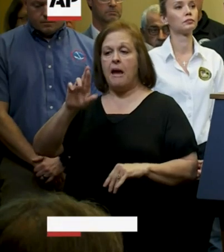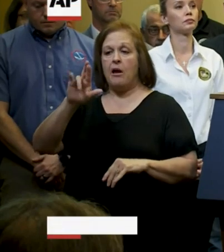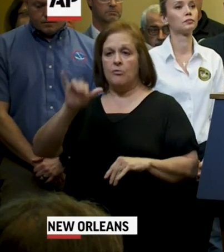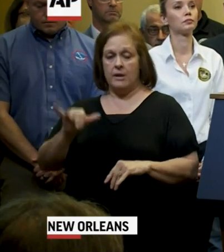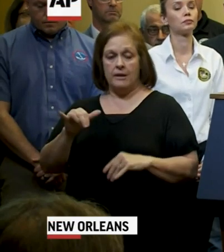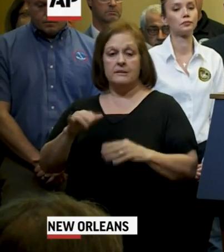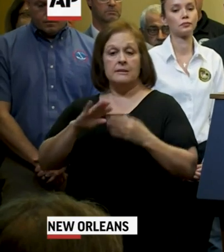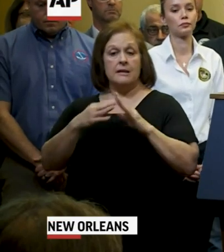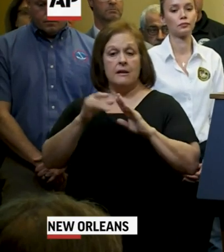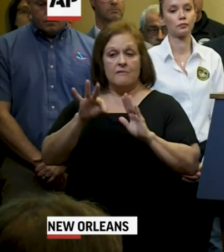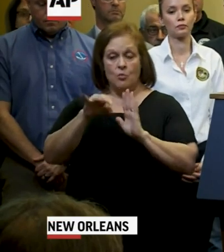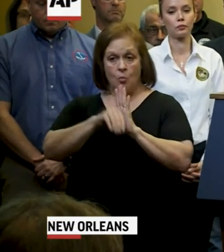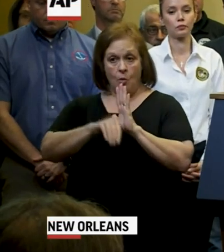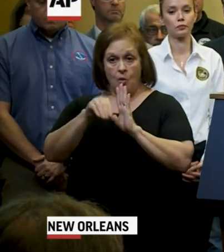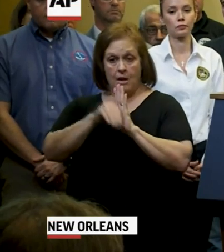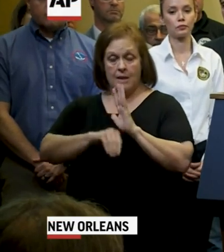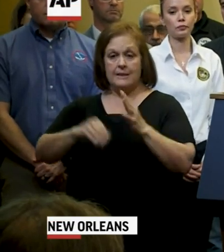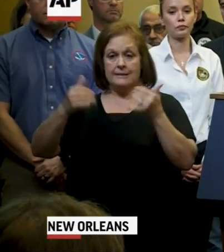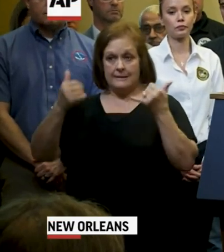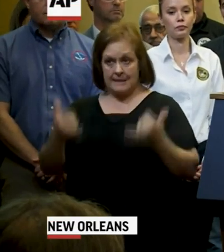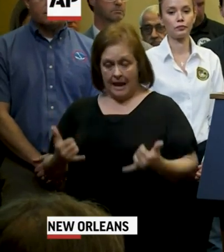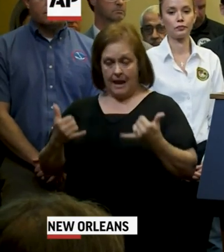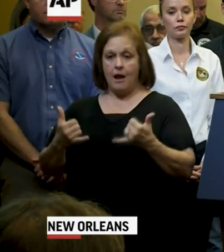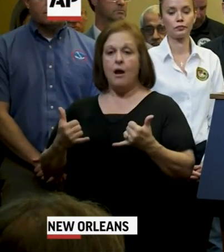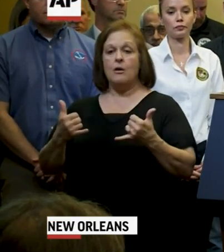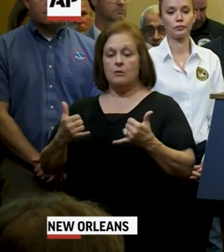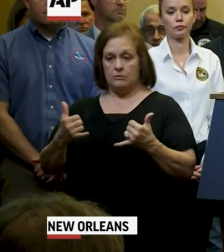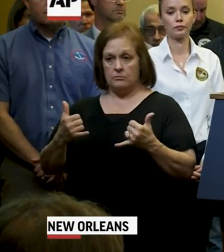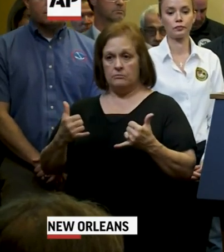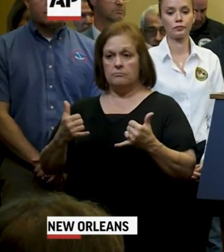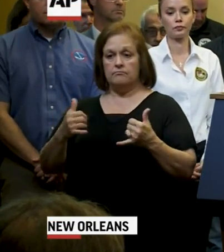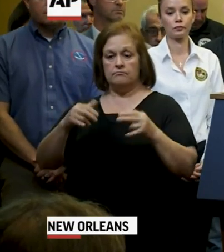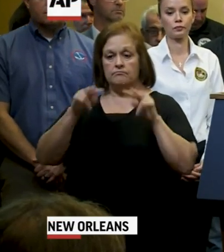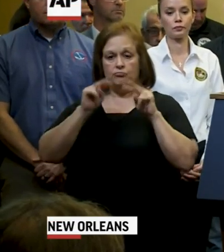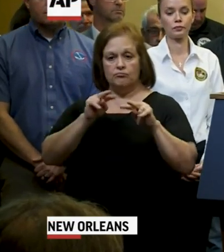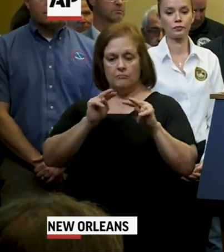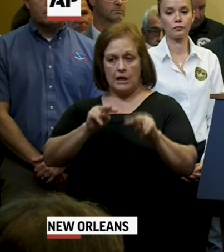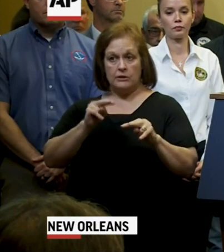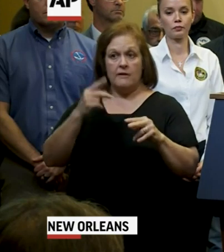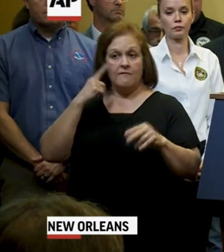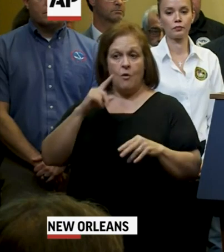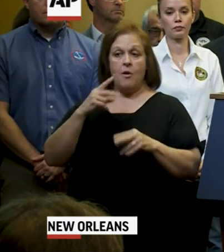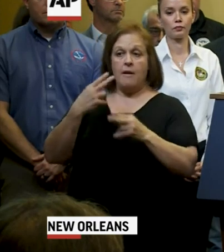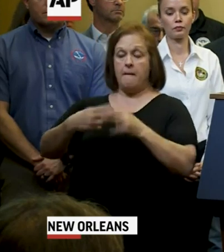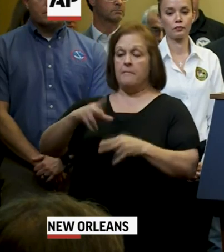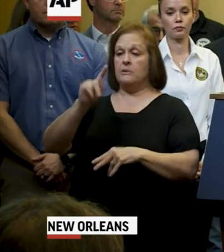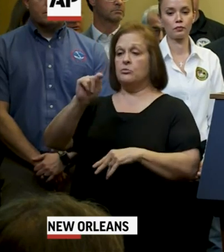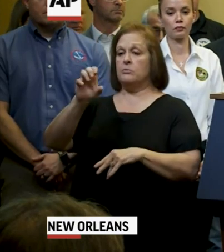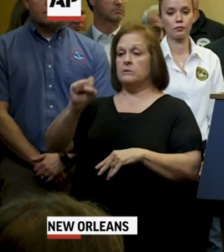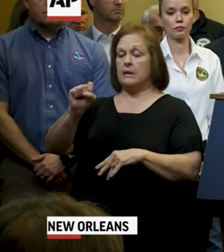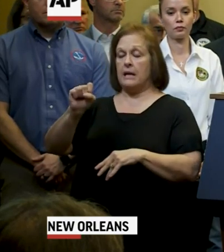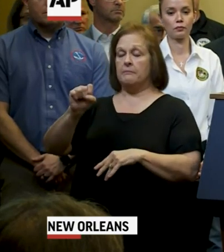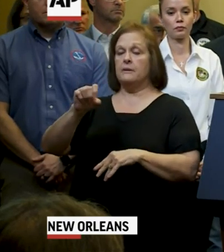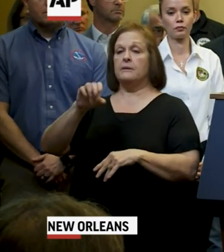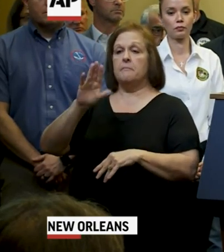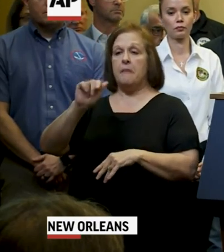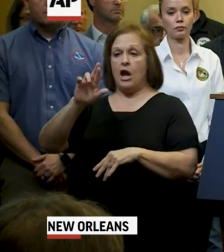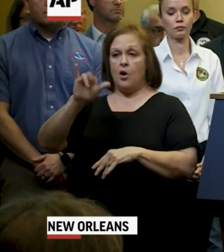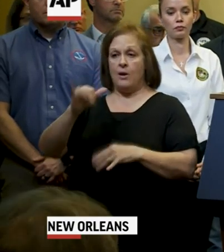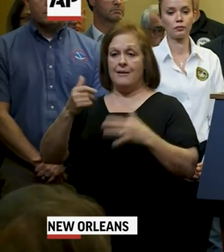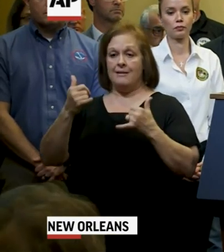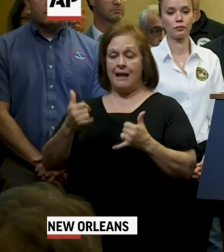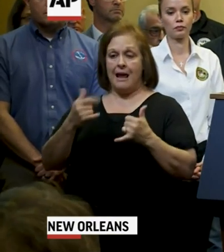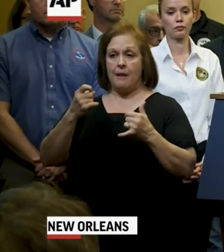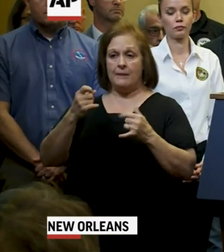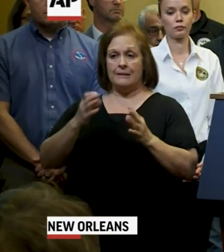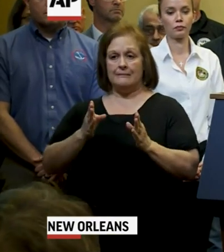The city of New Orleans is now under this tropical storm watch. There has been a shift eastward and this